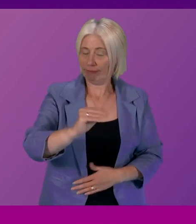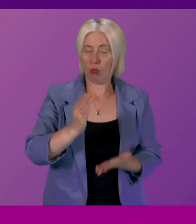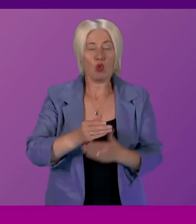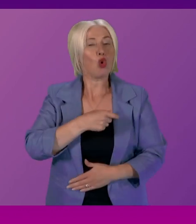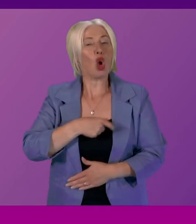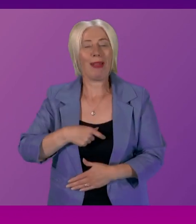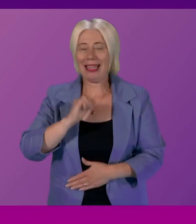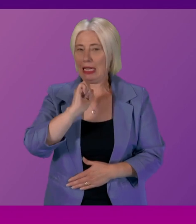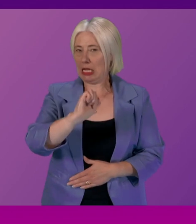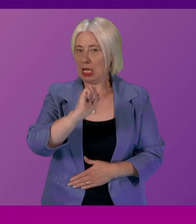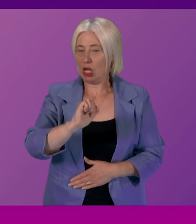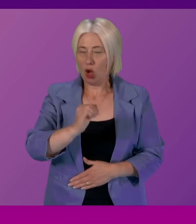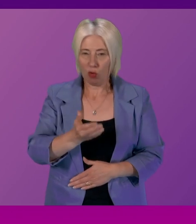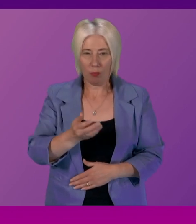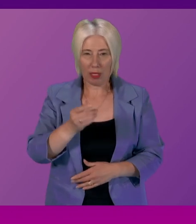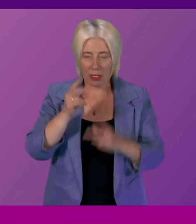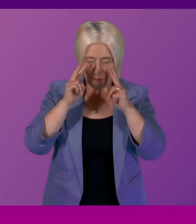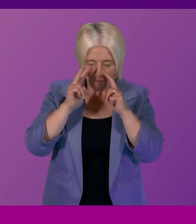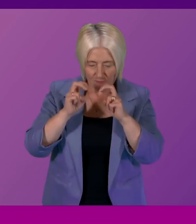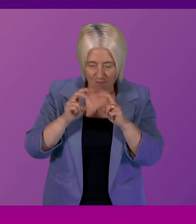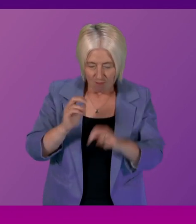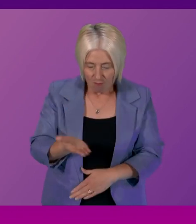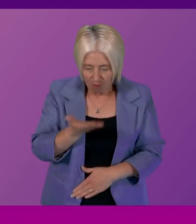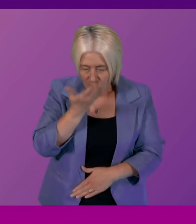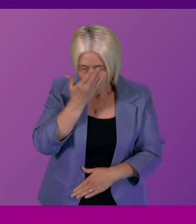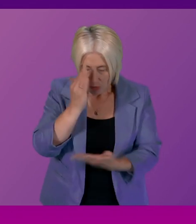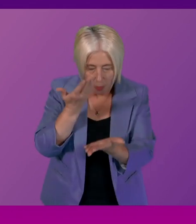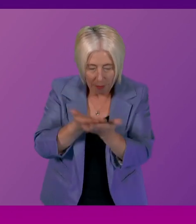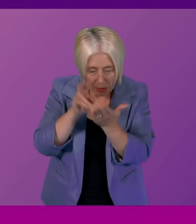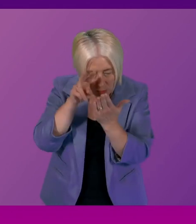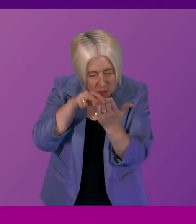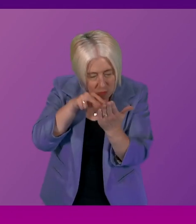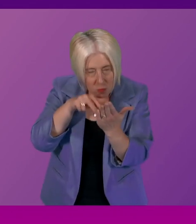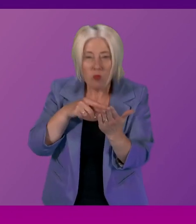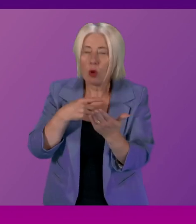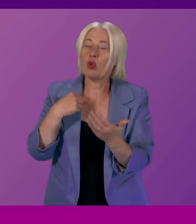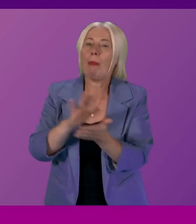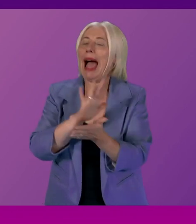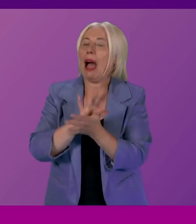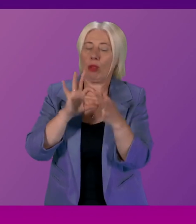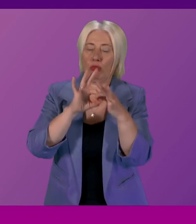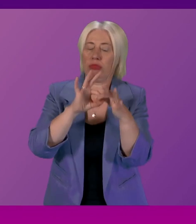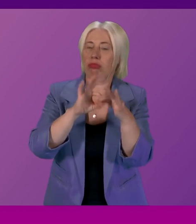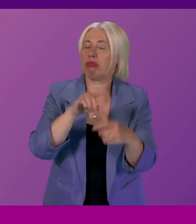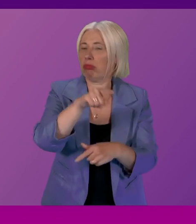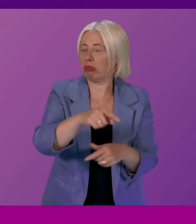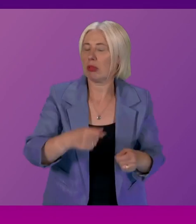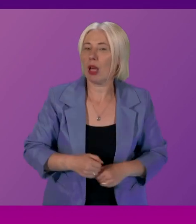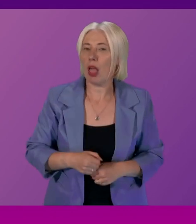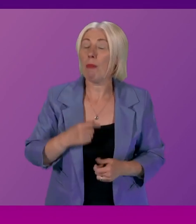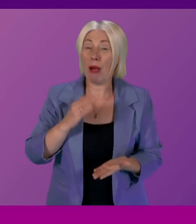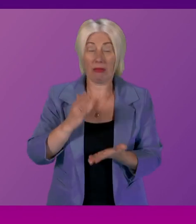will be closely scrutinising the bill and happy to continue to liaise with her on these matters but it's fair to say